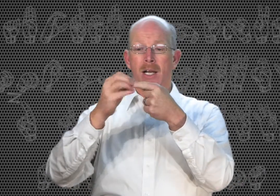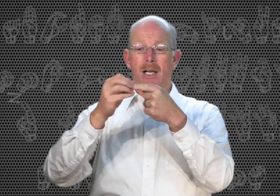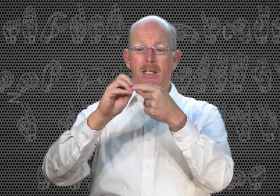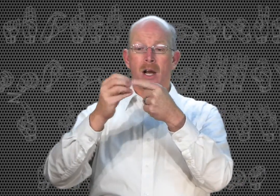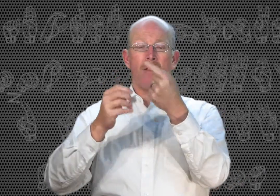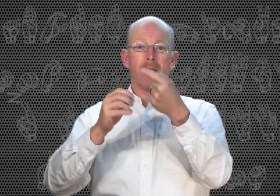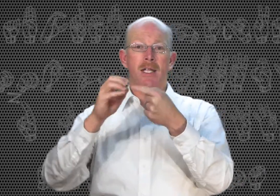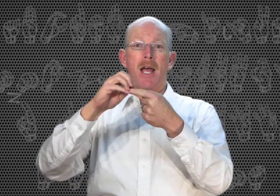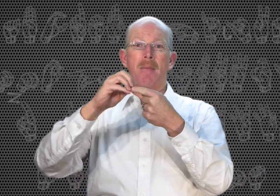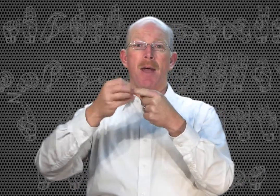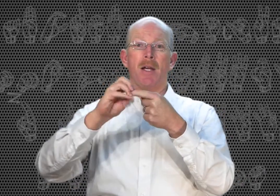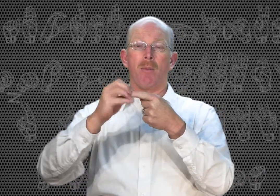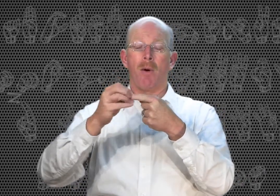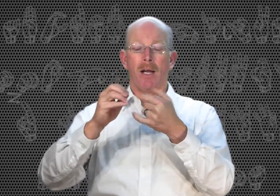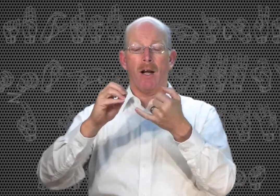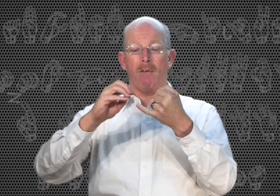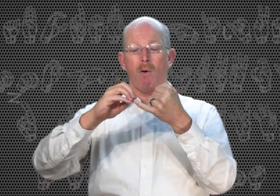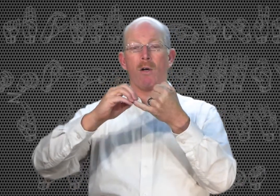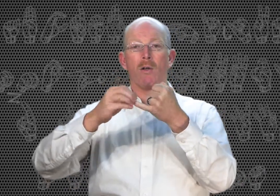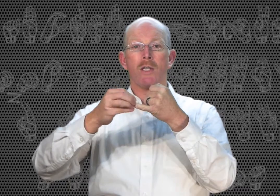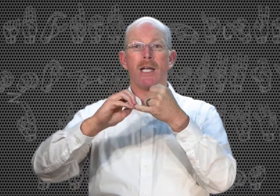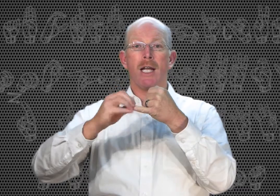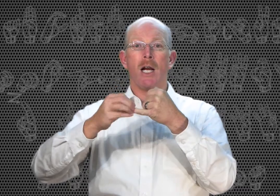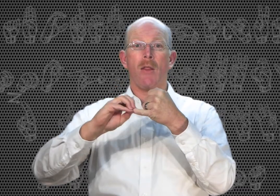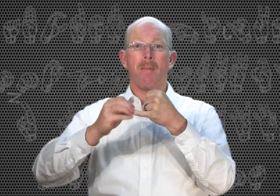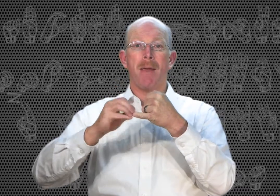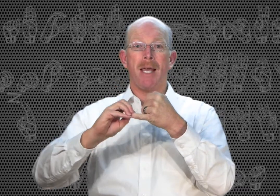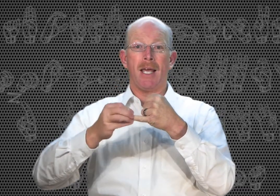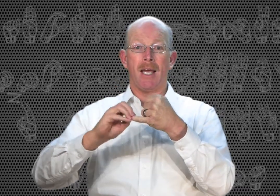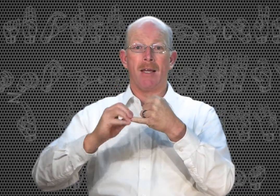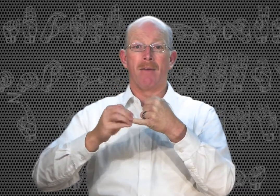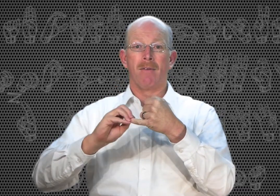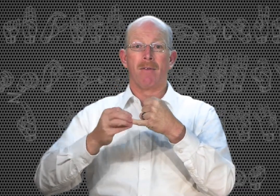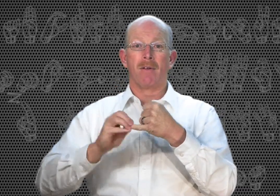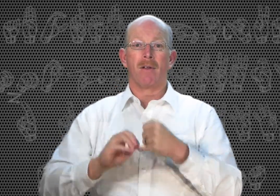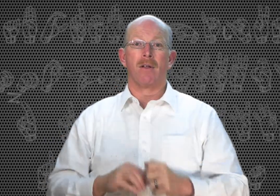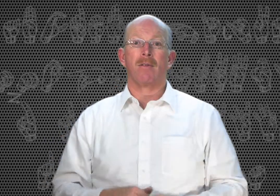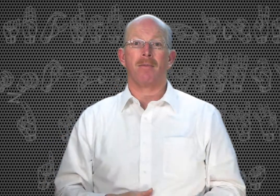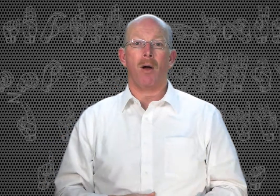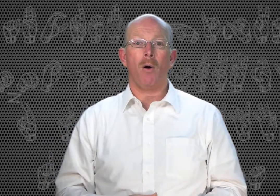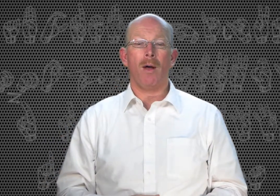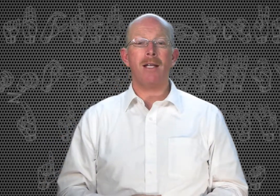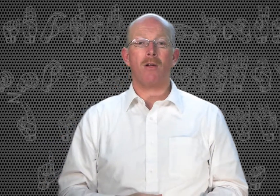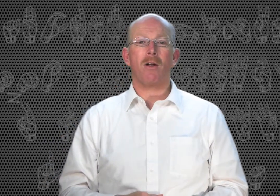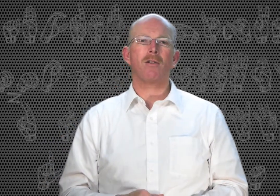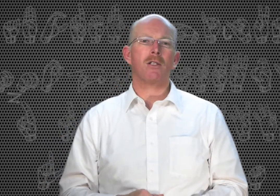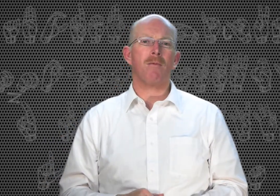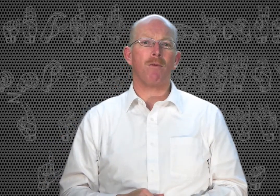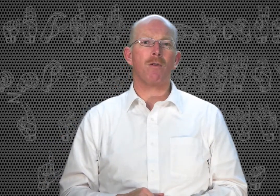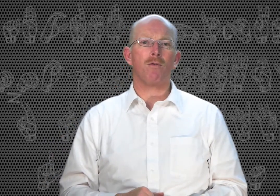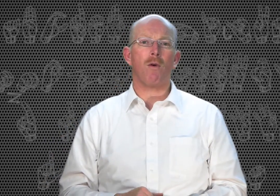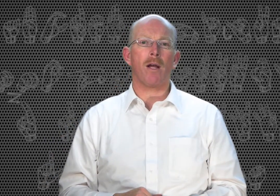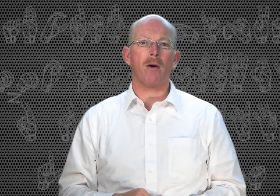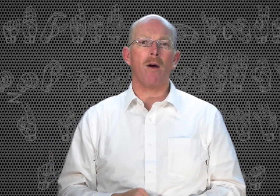It's on the stem and you're pulling it off. Or you'll see it down on the pinky. Okay. So there's some fruits for you.